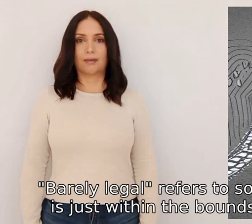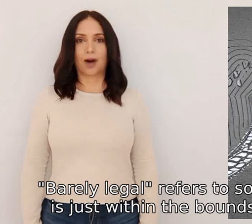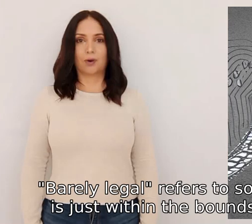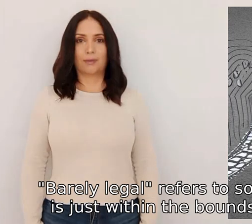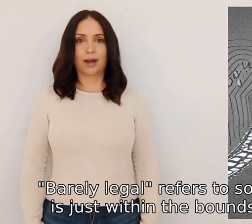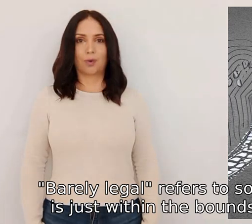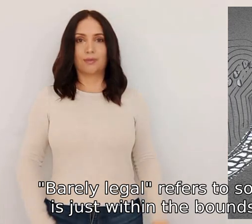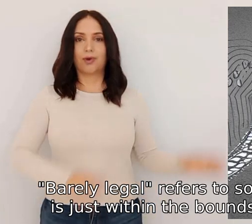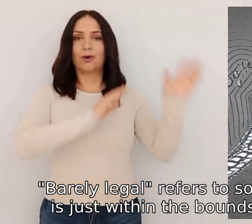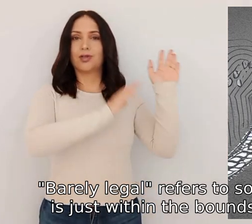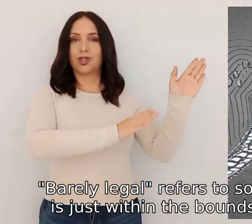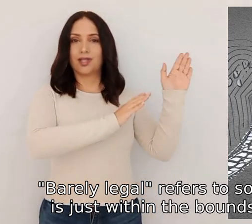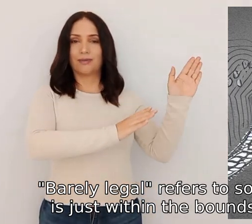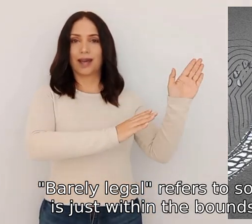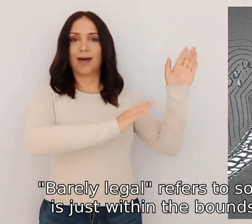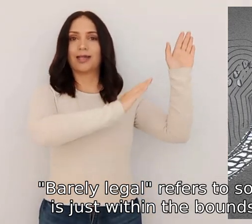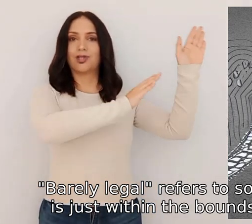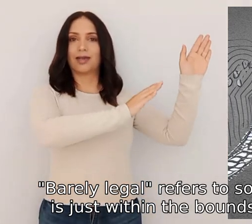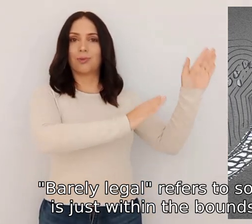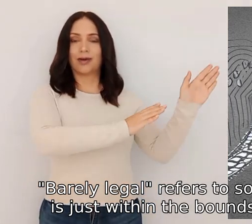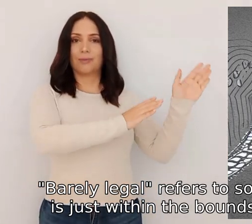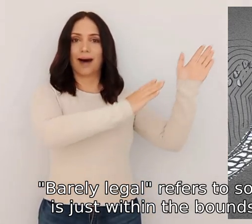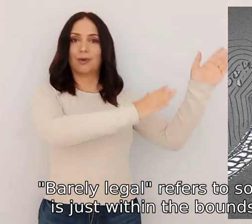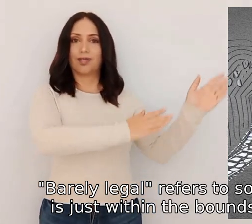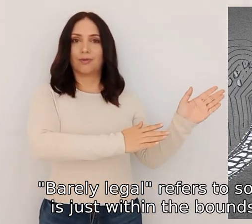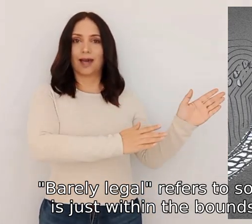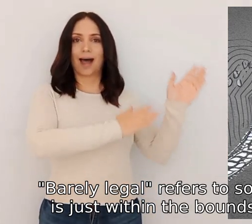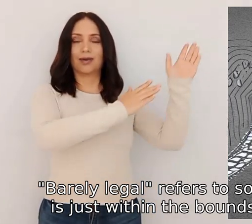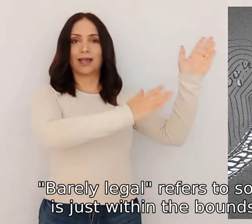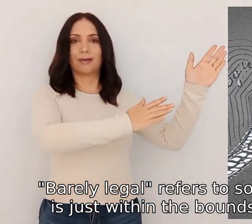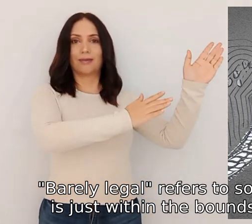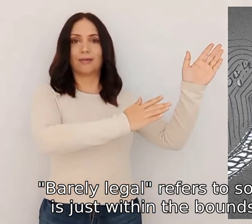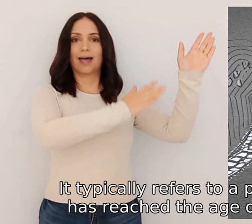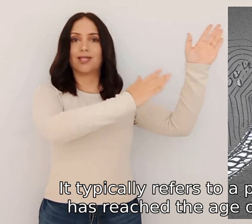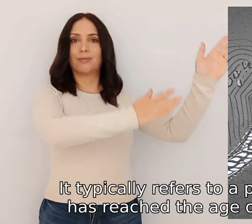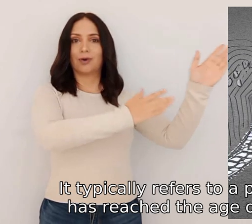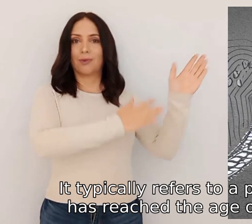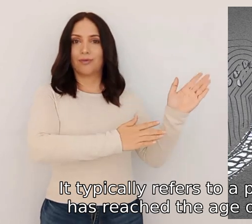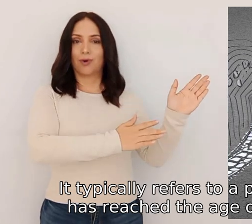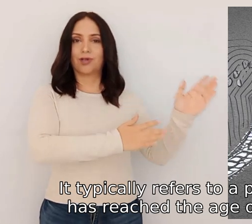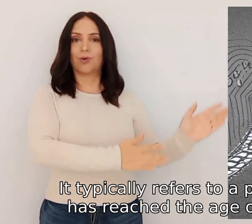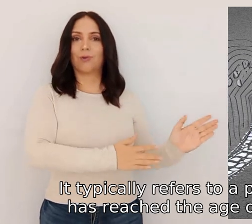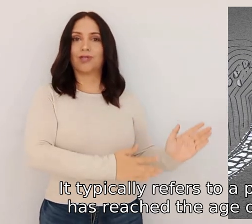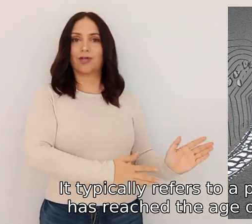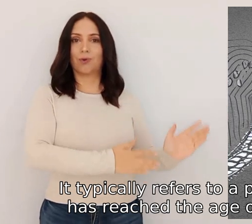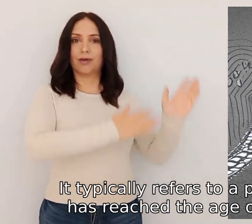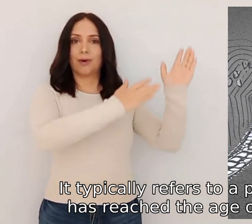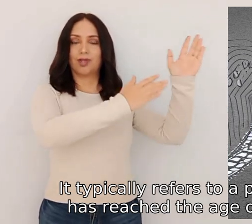barely legal refers to something that is just within the bounds of legality it typically refers to a person who has reached